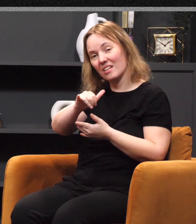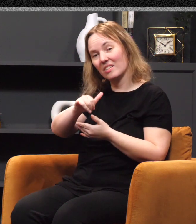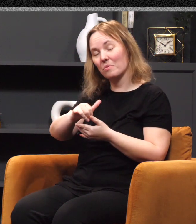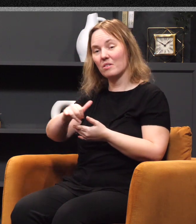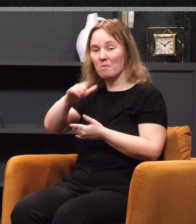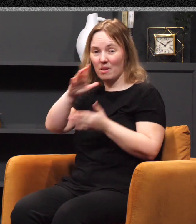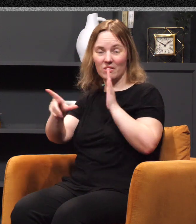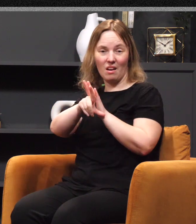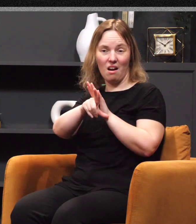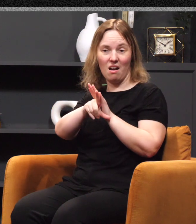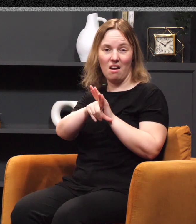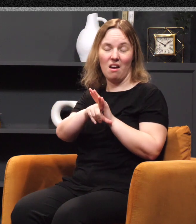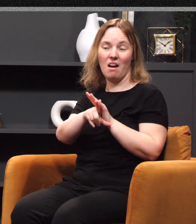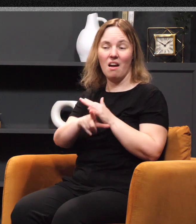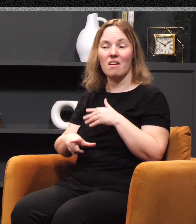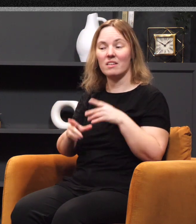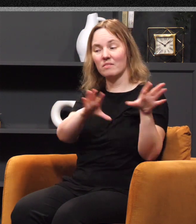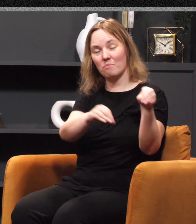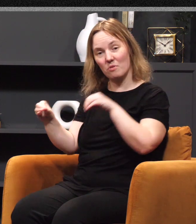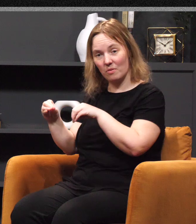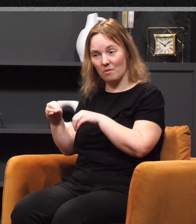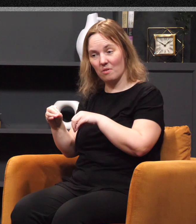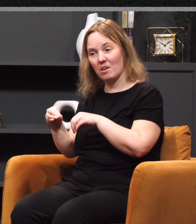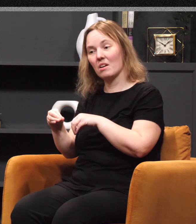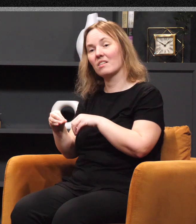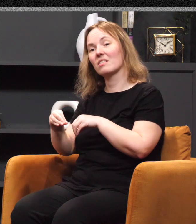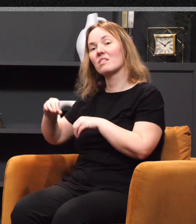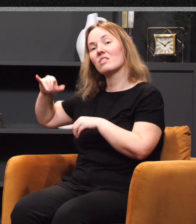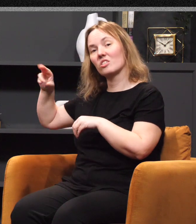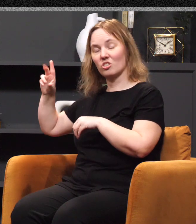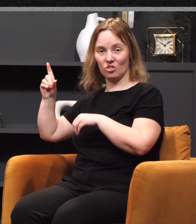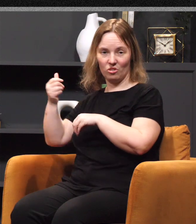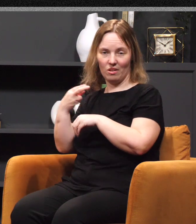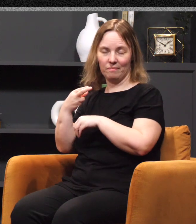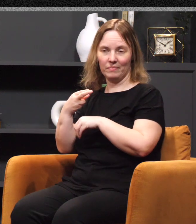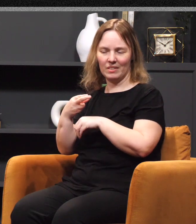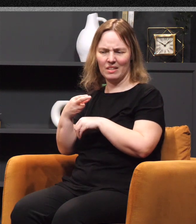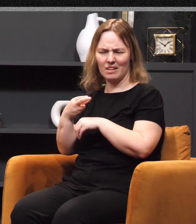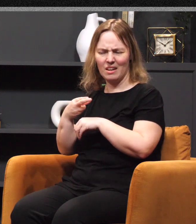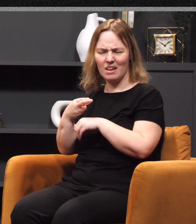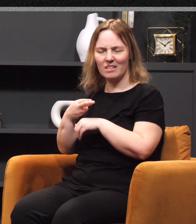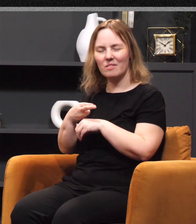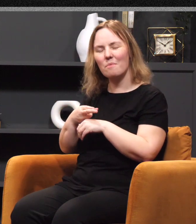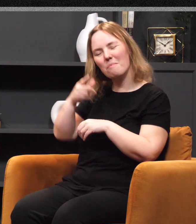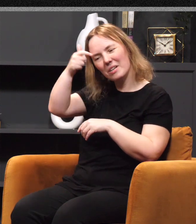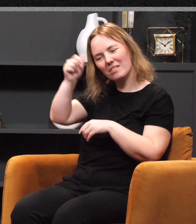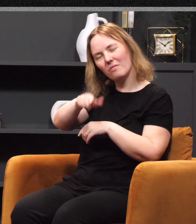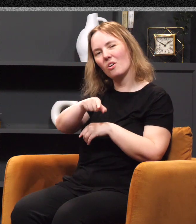While she's there, because of the kindness she demonstrates and the hard work she demonstrates, she actually catches the eye of a wealthy man named Boaz